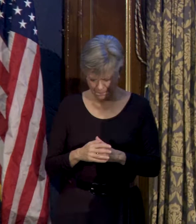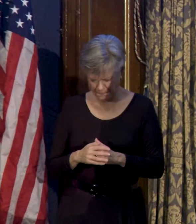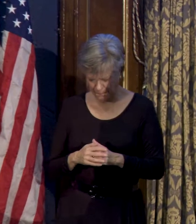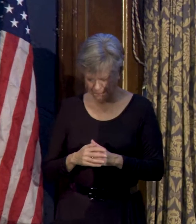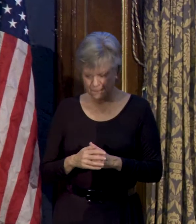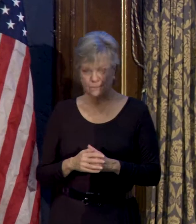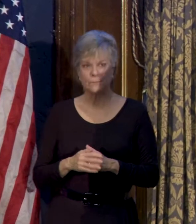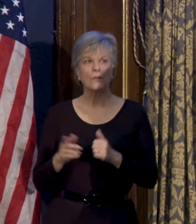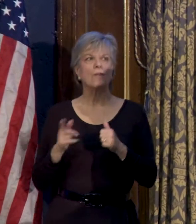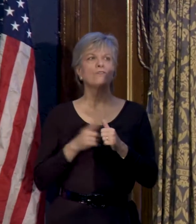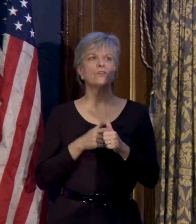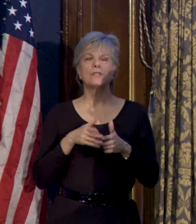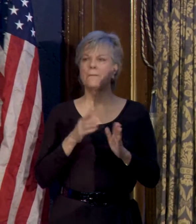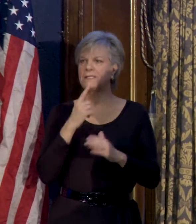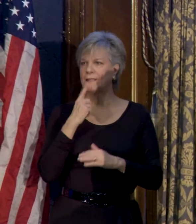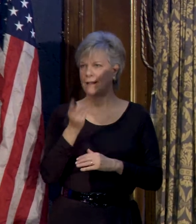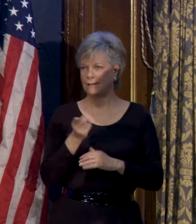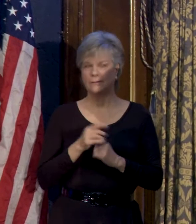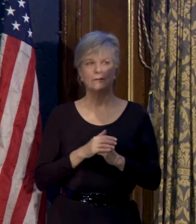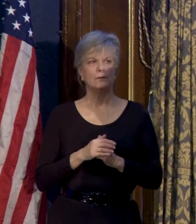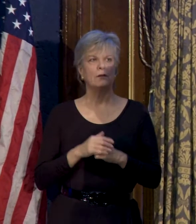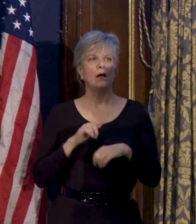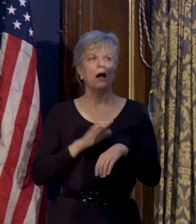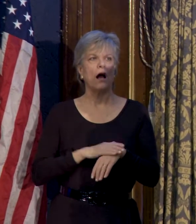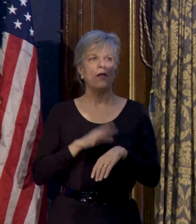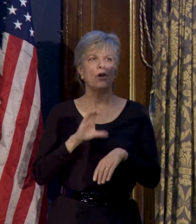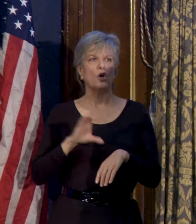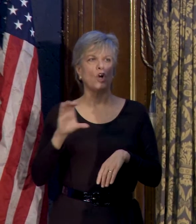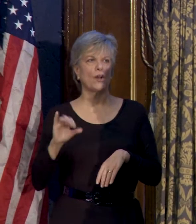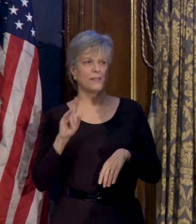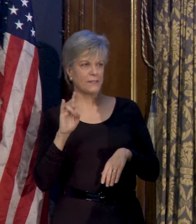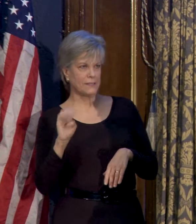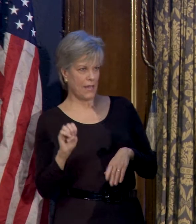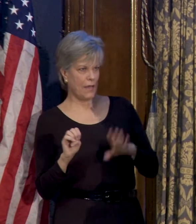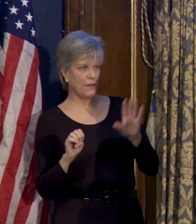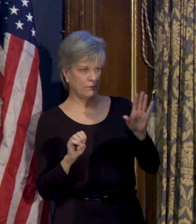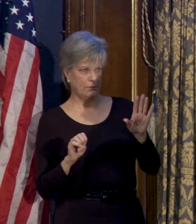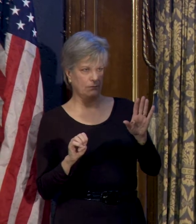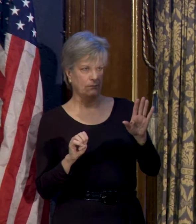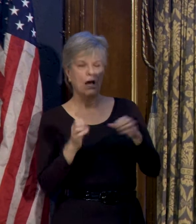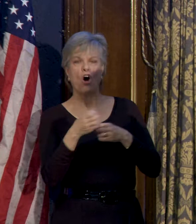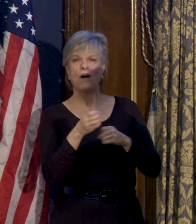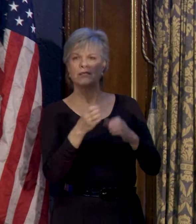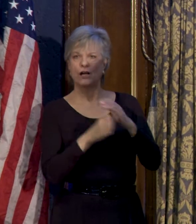All right. First, let me say that on the Cook County side, which is offices under the President,